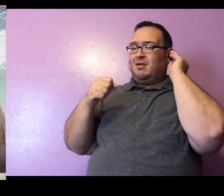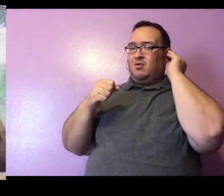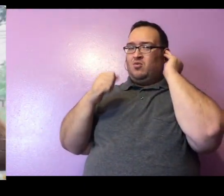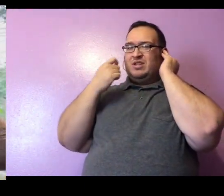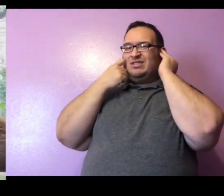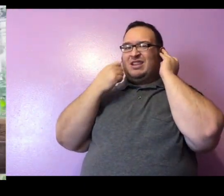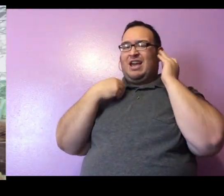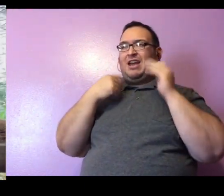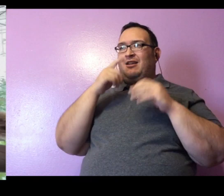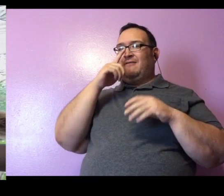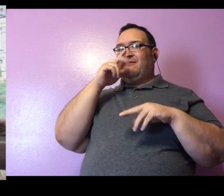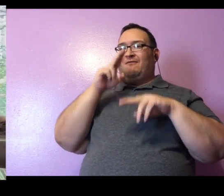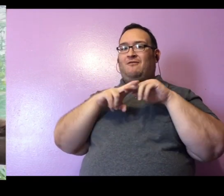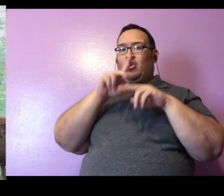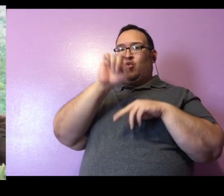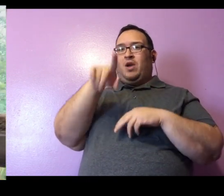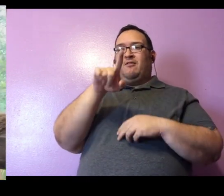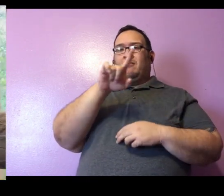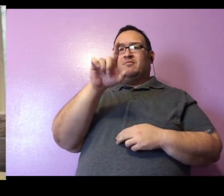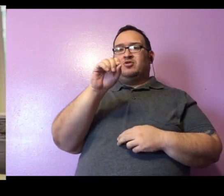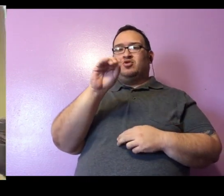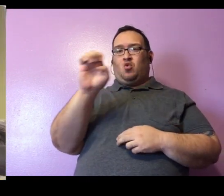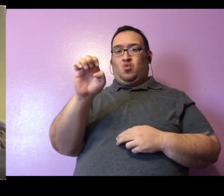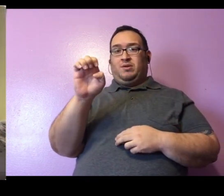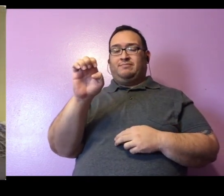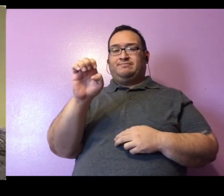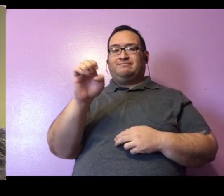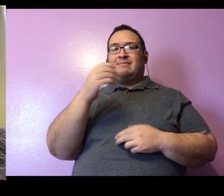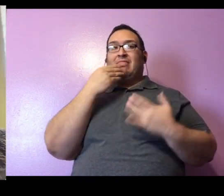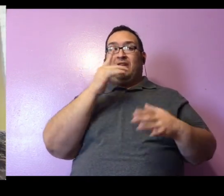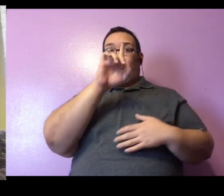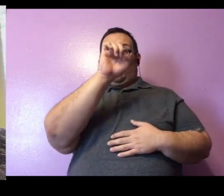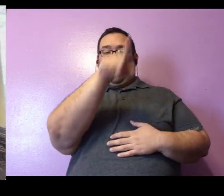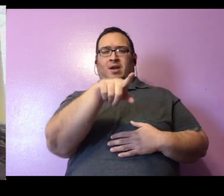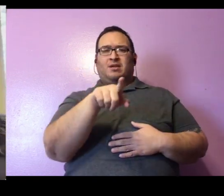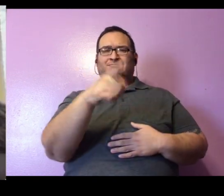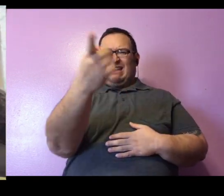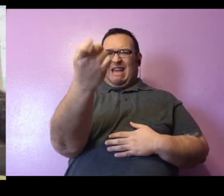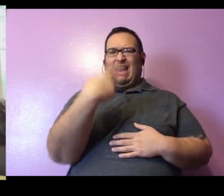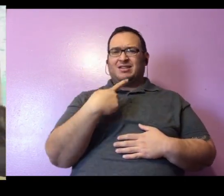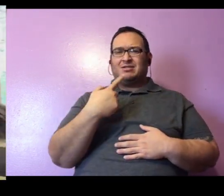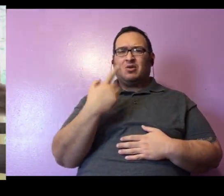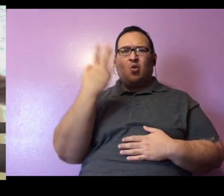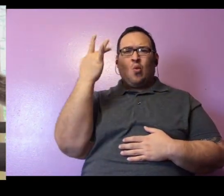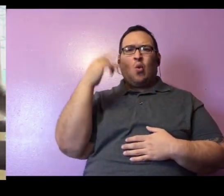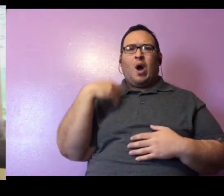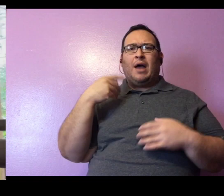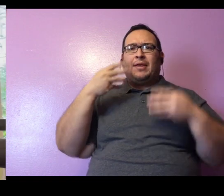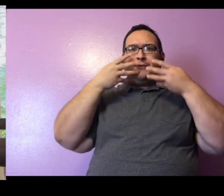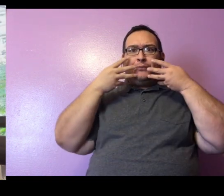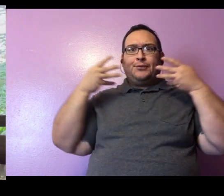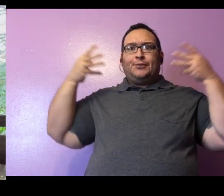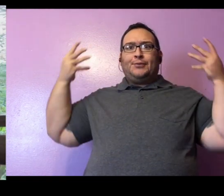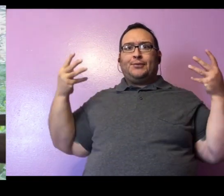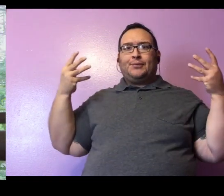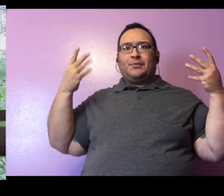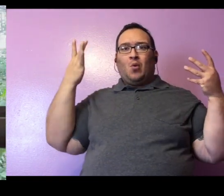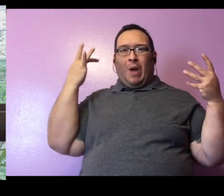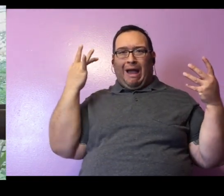just got a really fun question from Zoe. Zoe, thank you for your question. She wanted to know, why are their whiskers so long? And I think